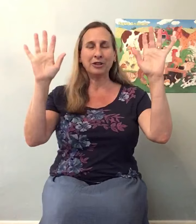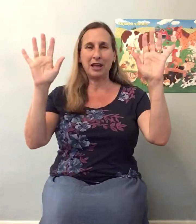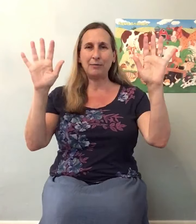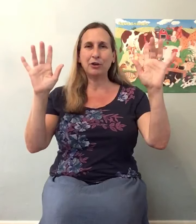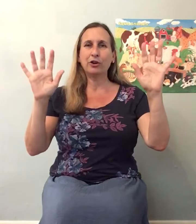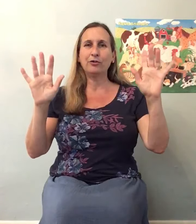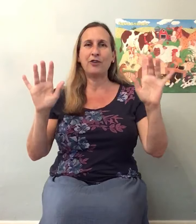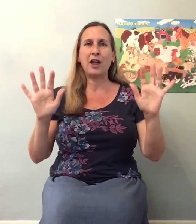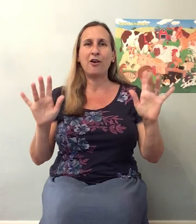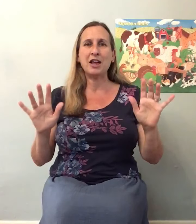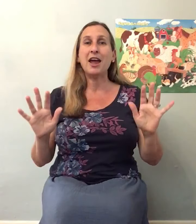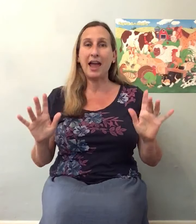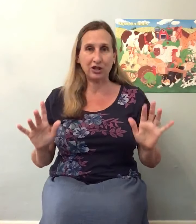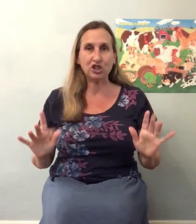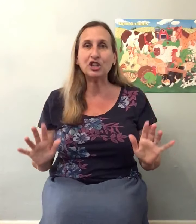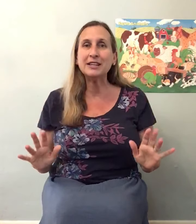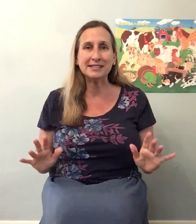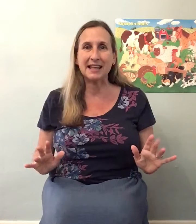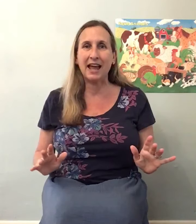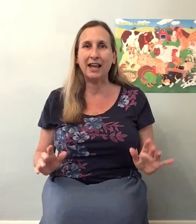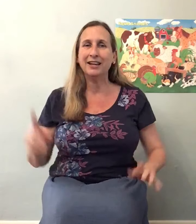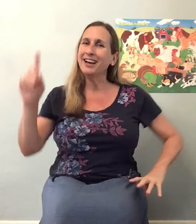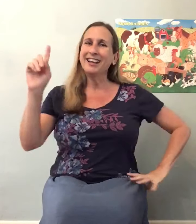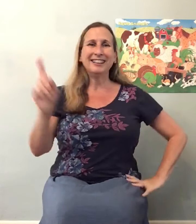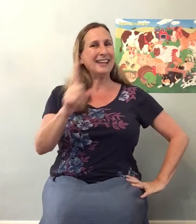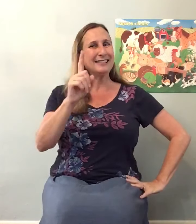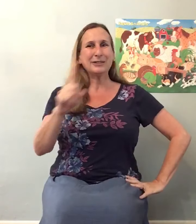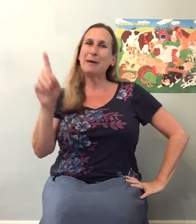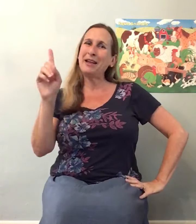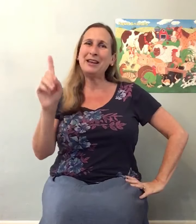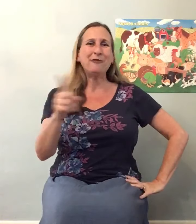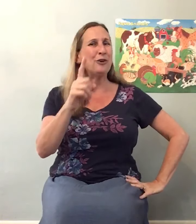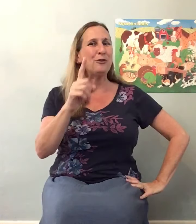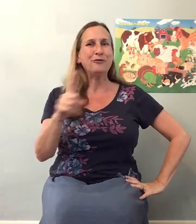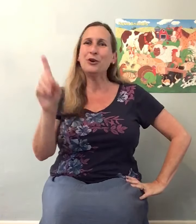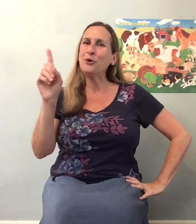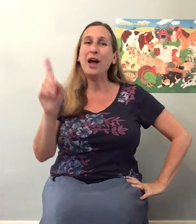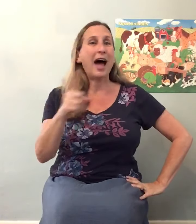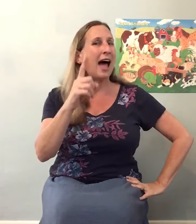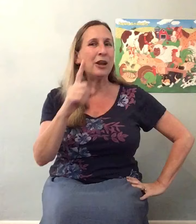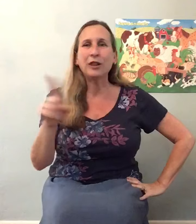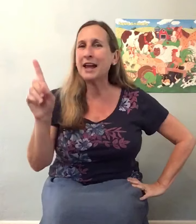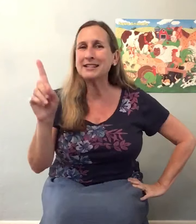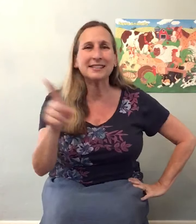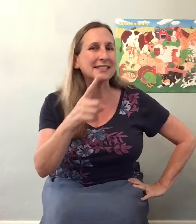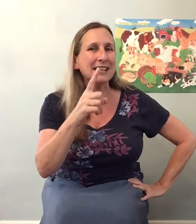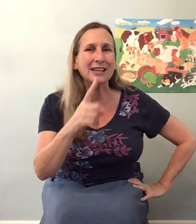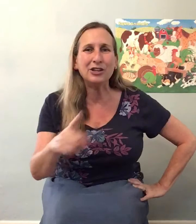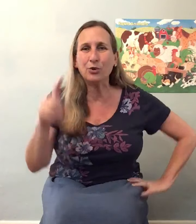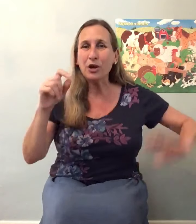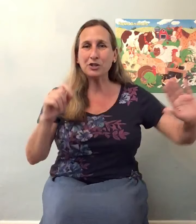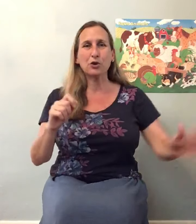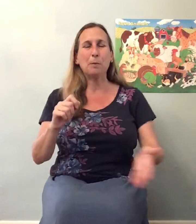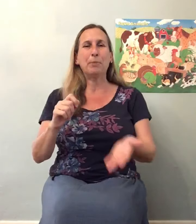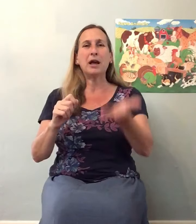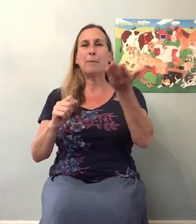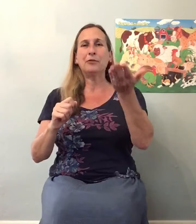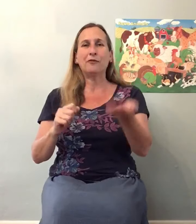came the good fairy and she said, Little bunny foo-foo, I don't like to see you. Scooping up the